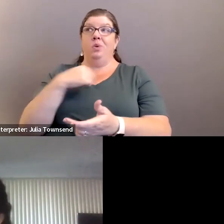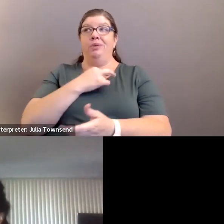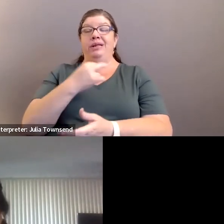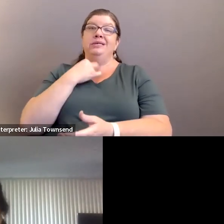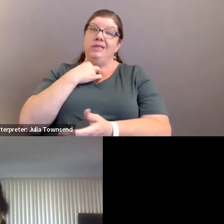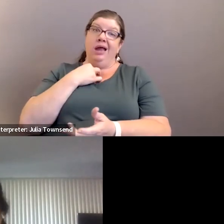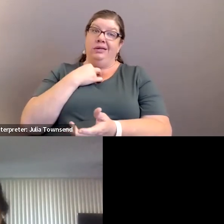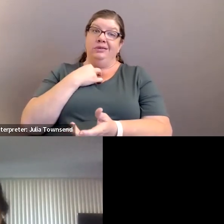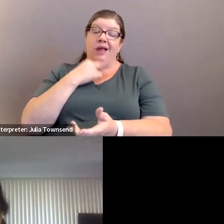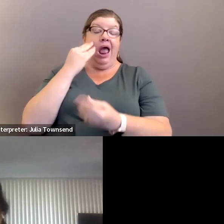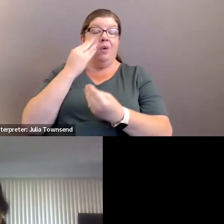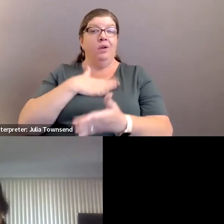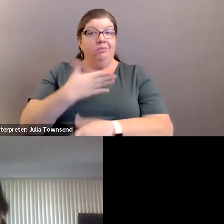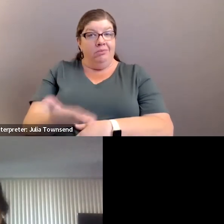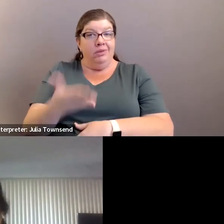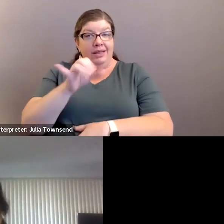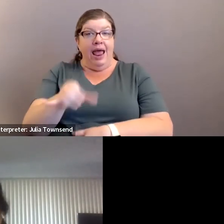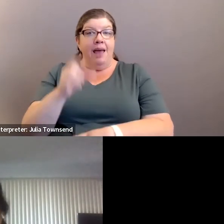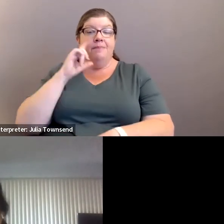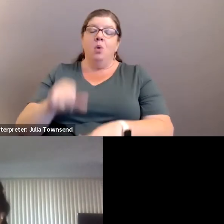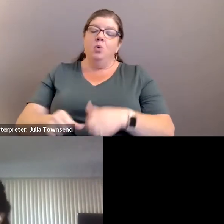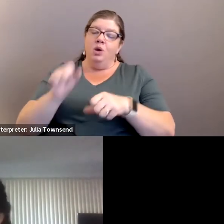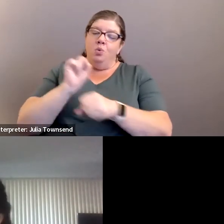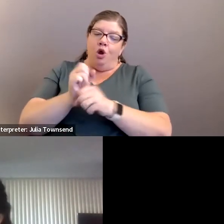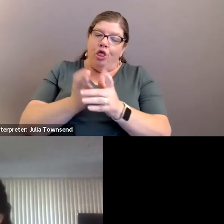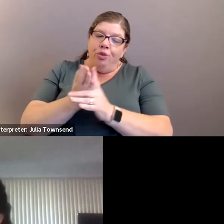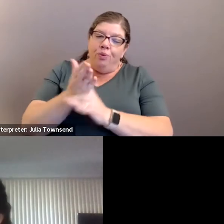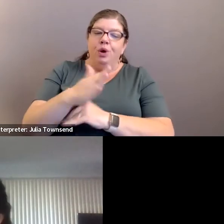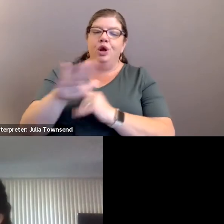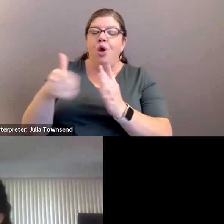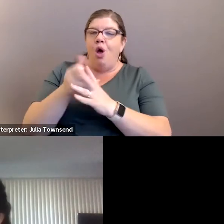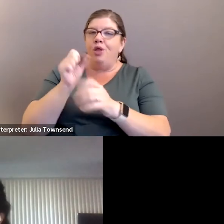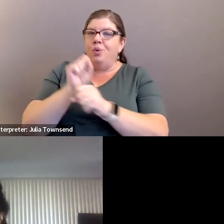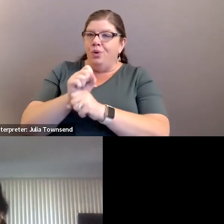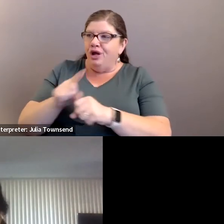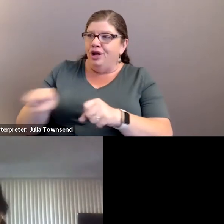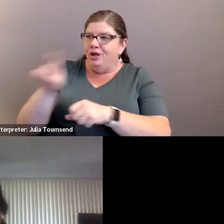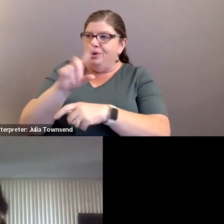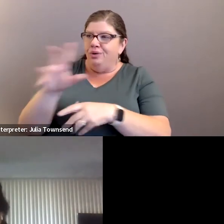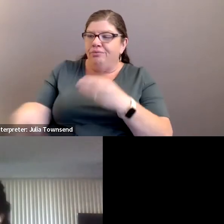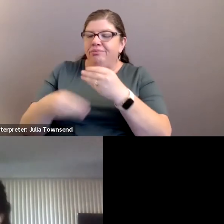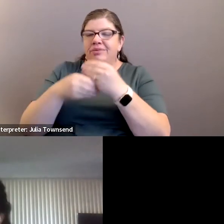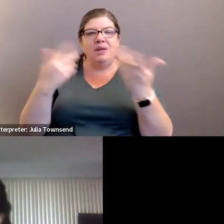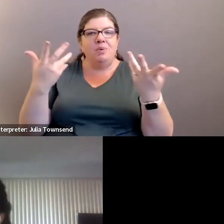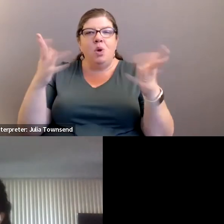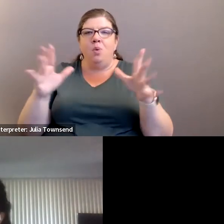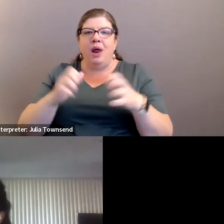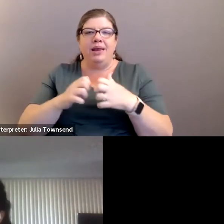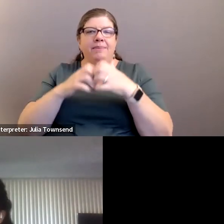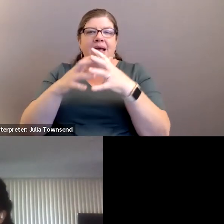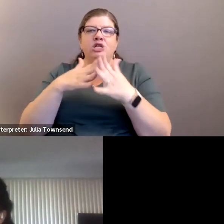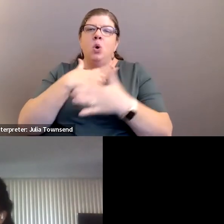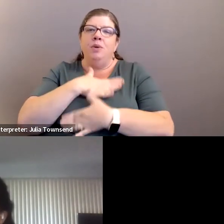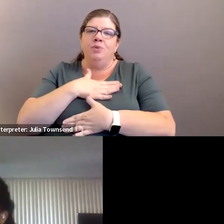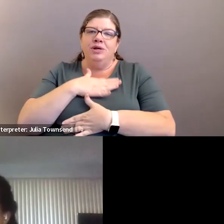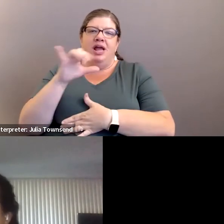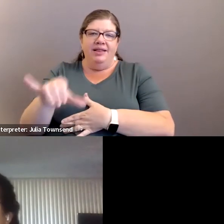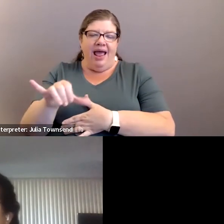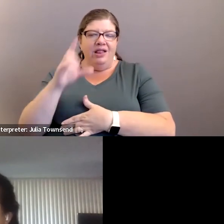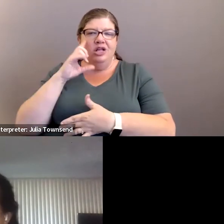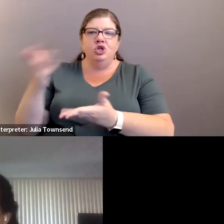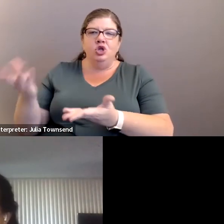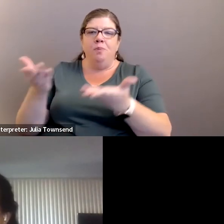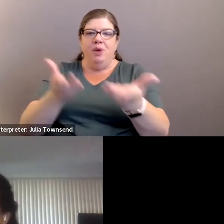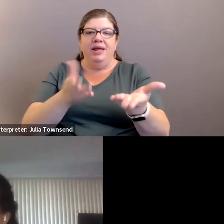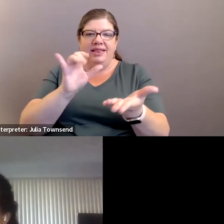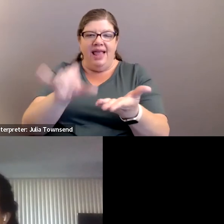i'll just say that but i'm proud to say that we worked through it and all the work that you've done and you've stepped in here and something that was already in place so i appreciate that that you're